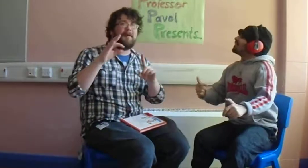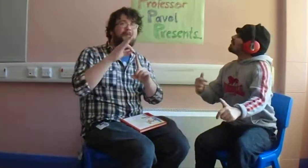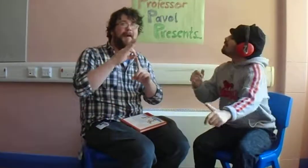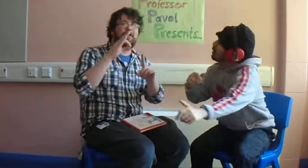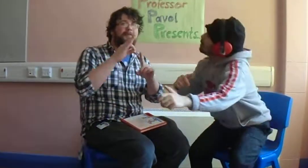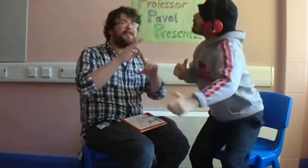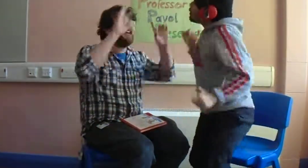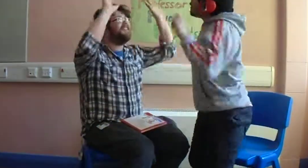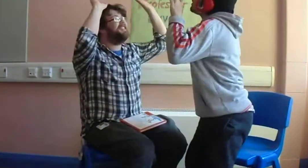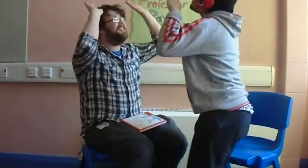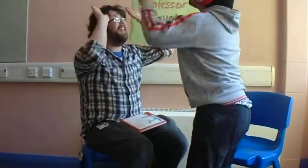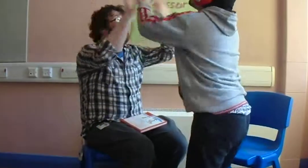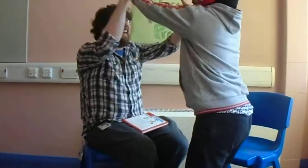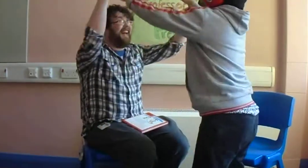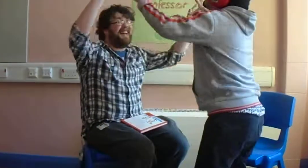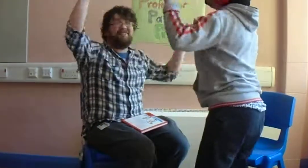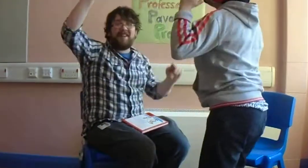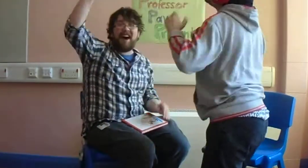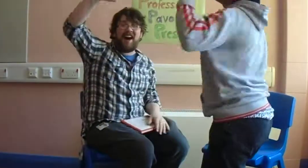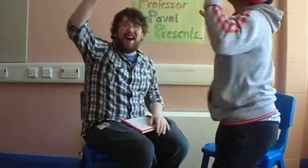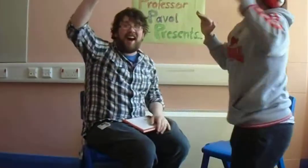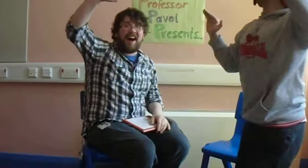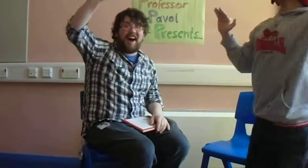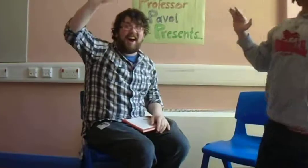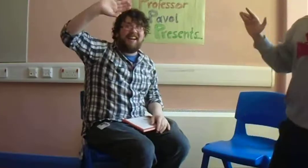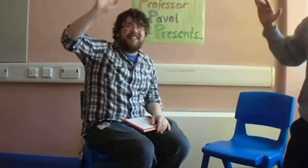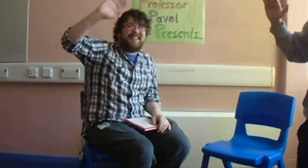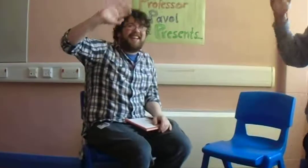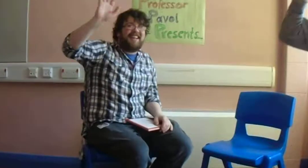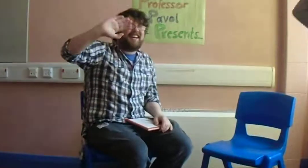Pavel Presents. Bye! See ya!